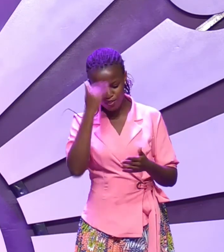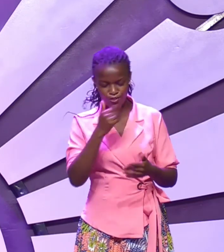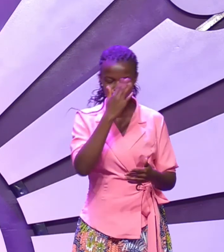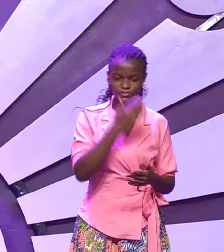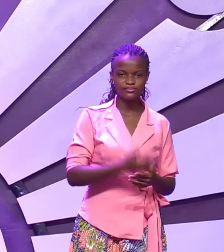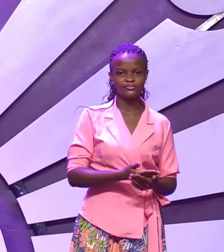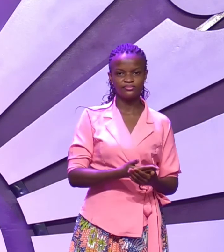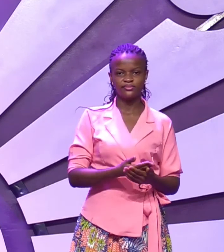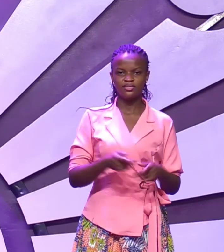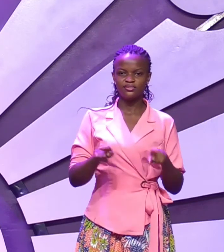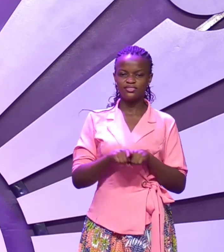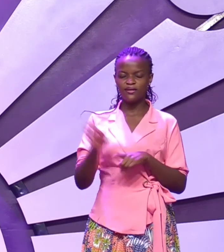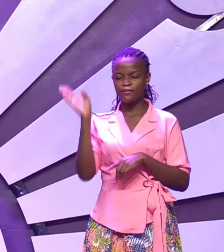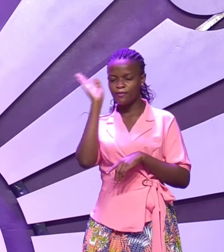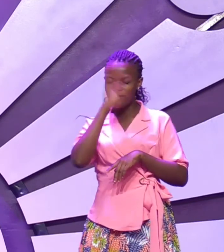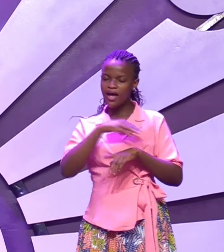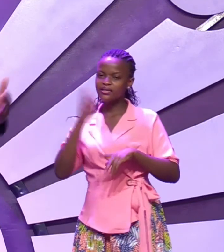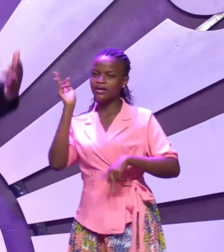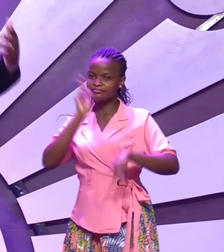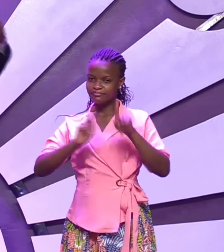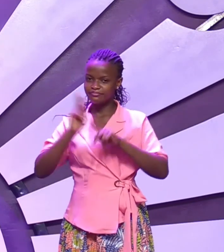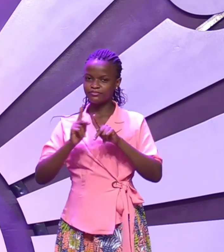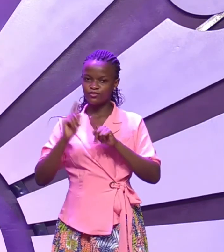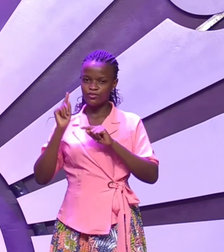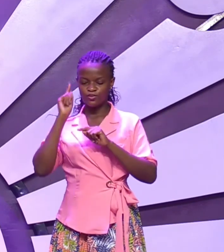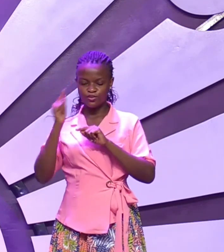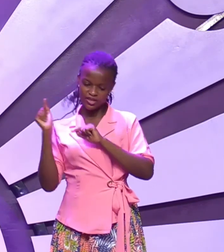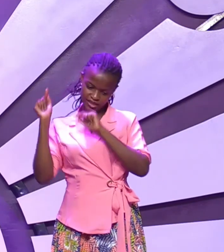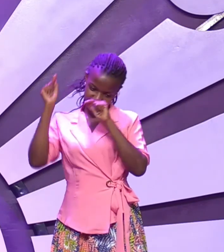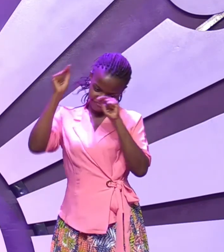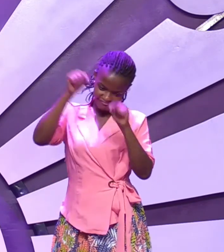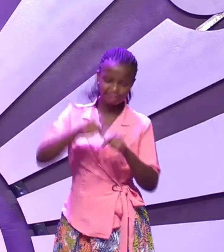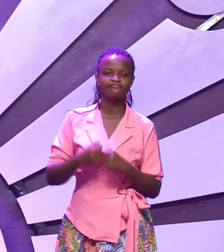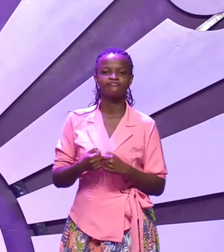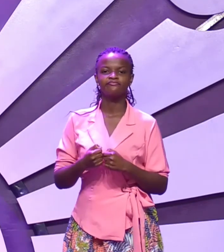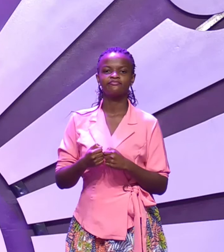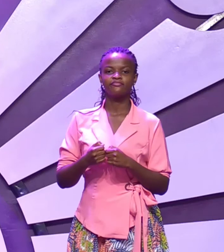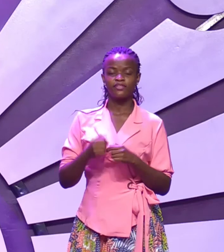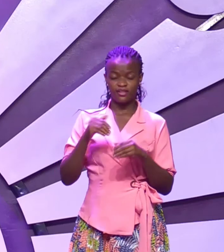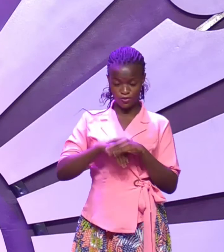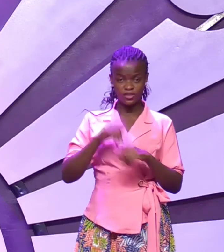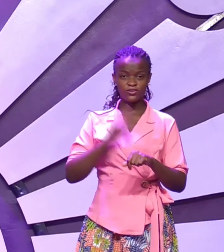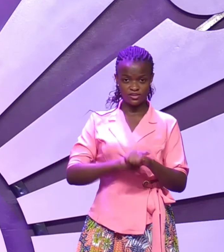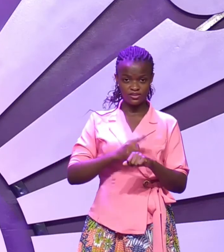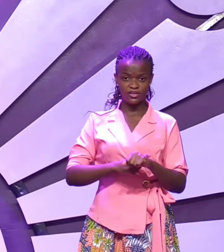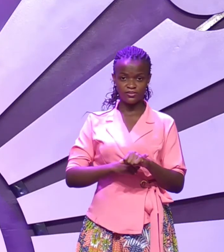and ask the people will join in in those moments